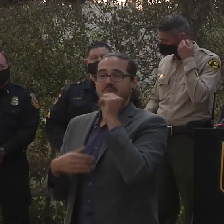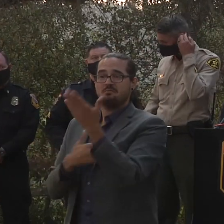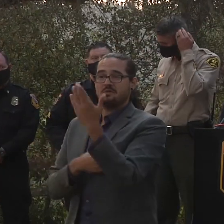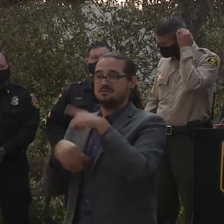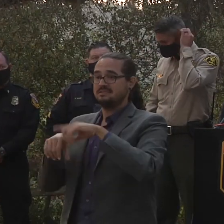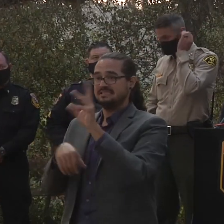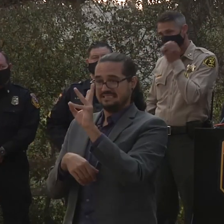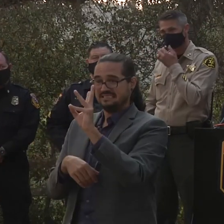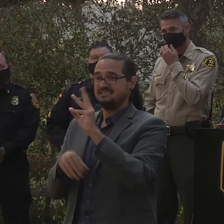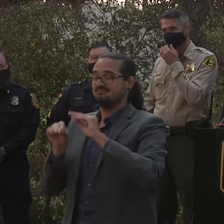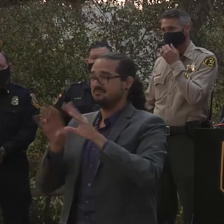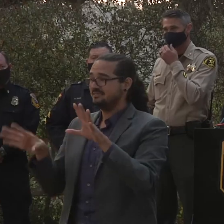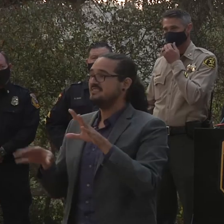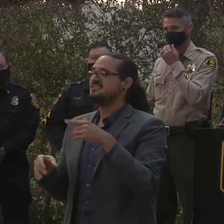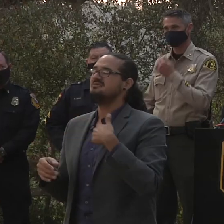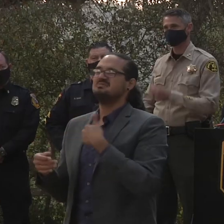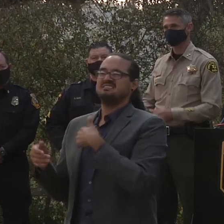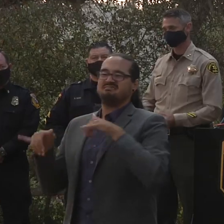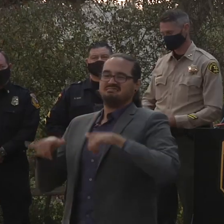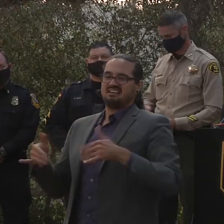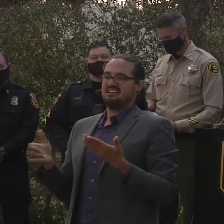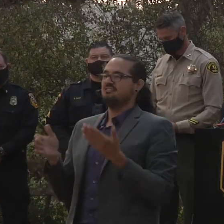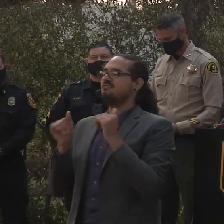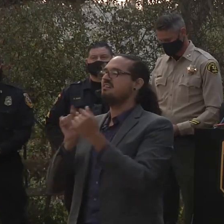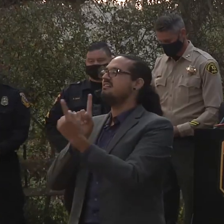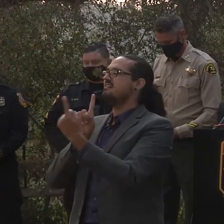tomorrow this concludes the 6 p.m press conference